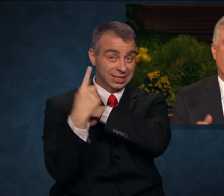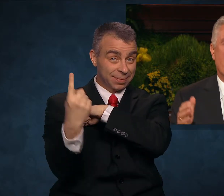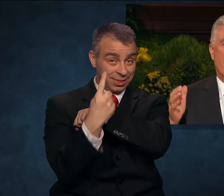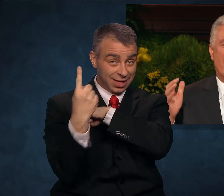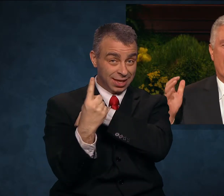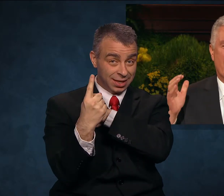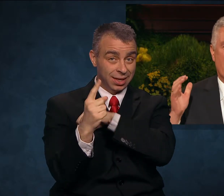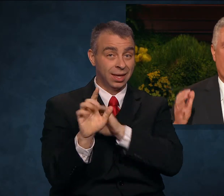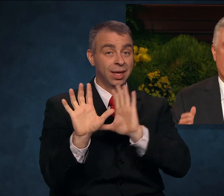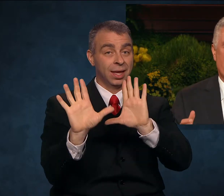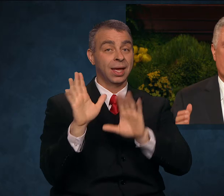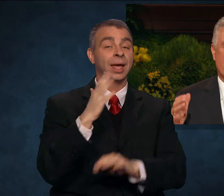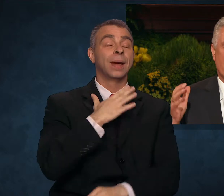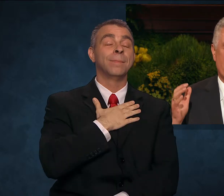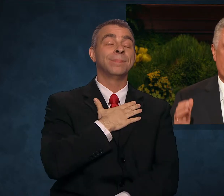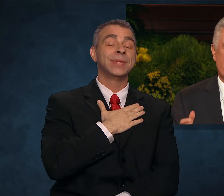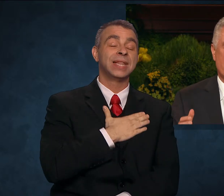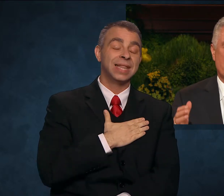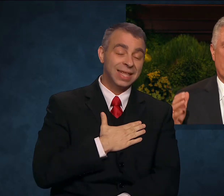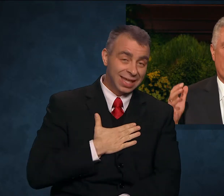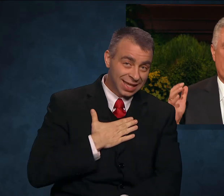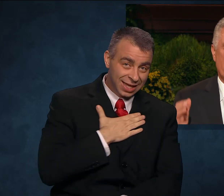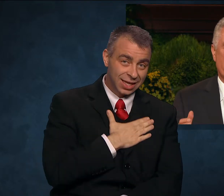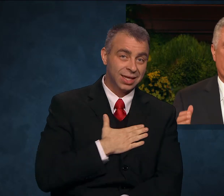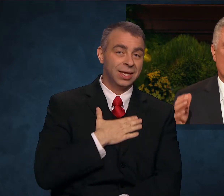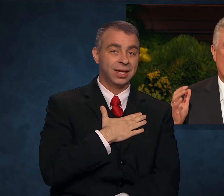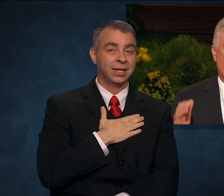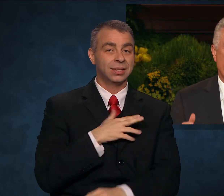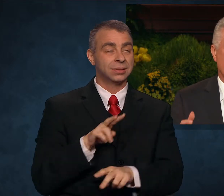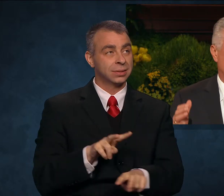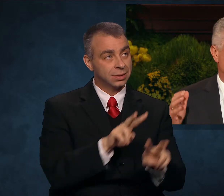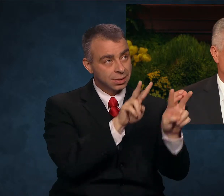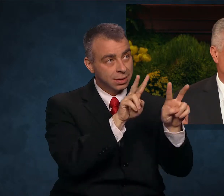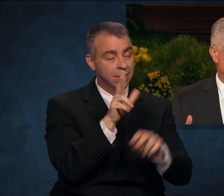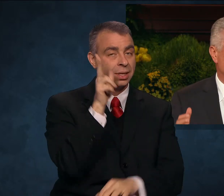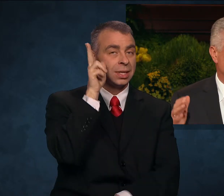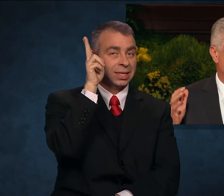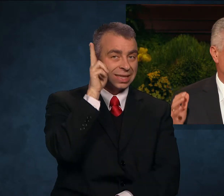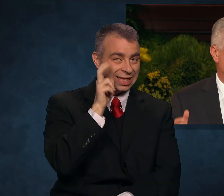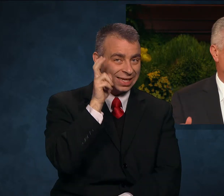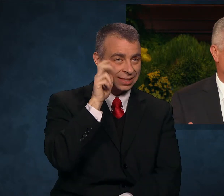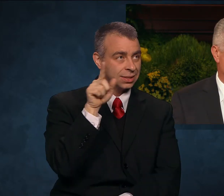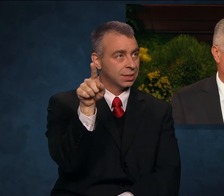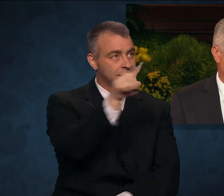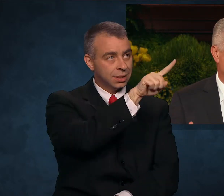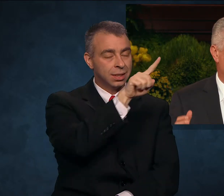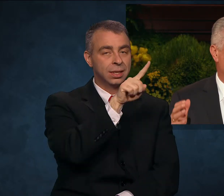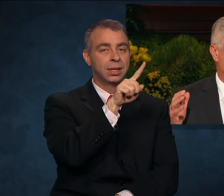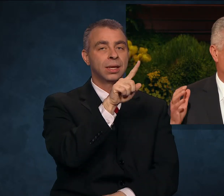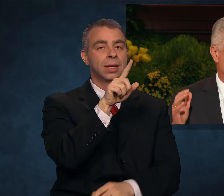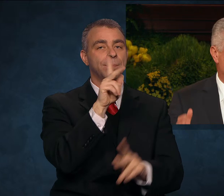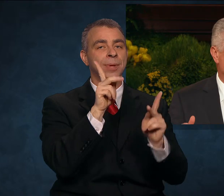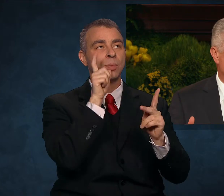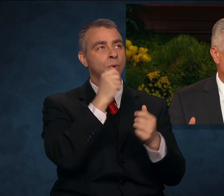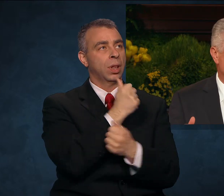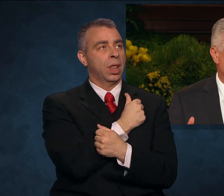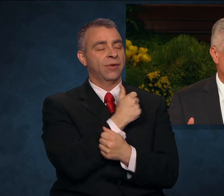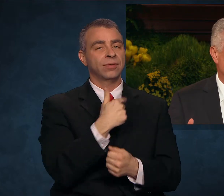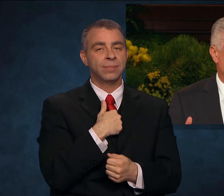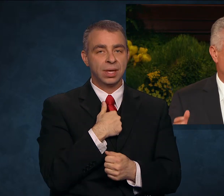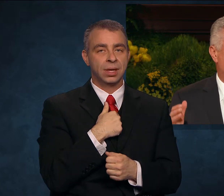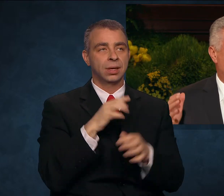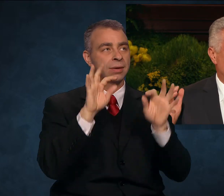let us listen to the loving warning of trusted family, friends,